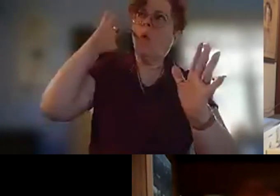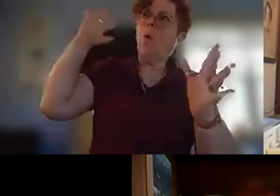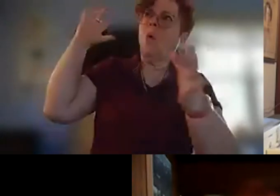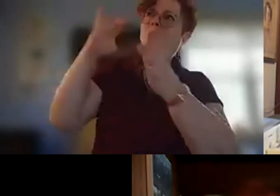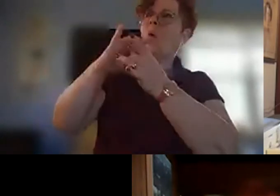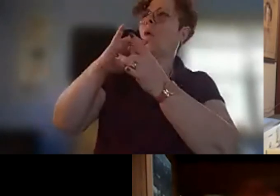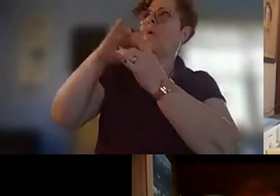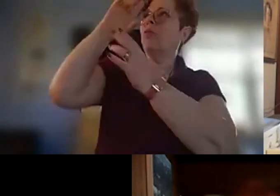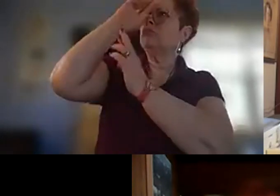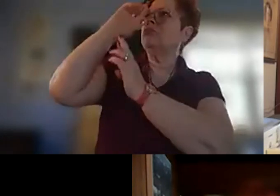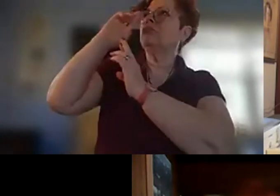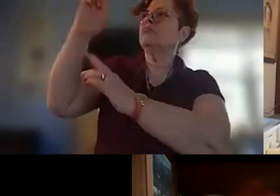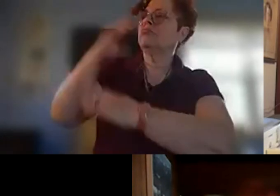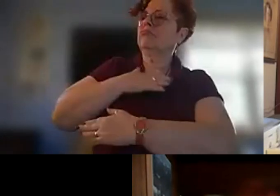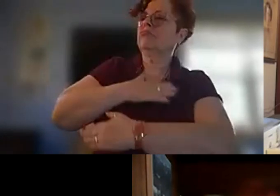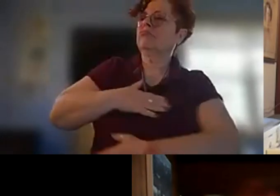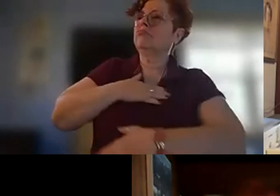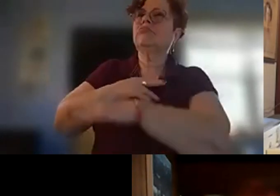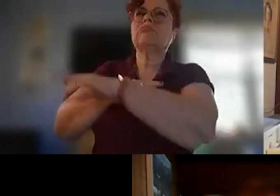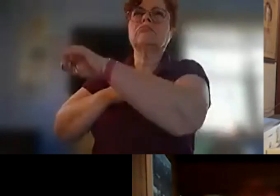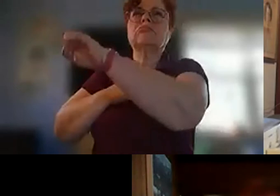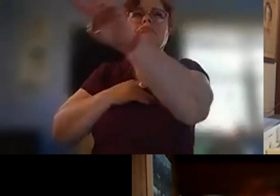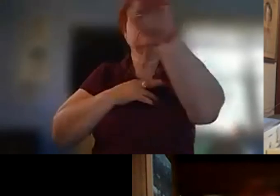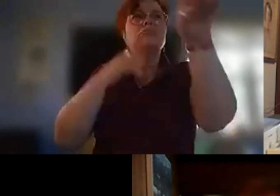and appreciation for the miracle of this place